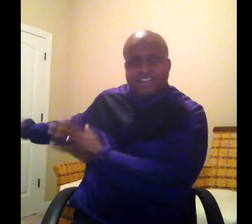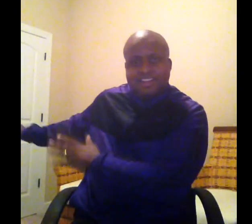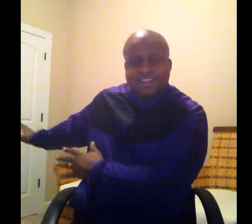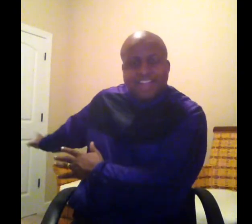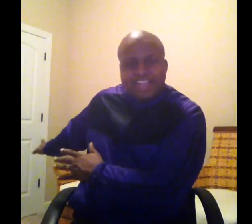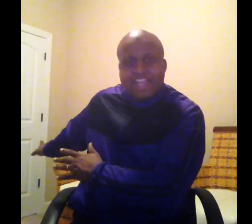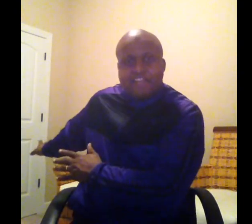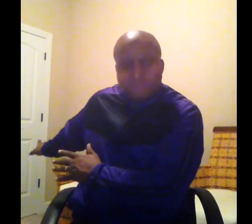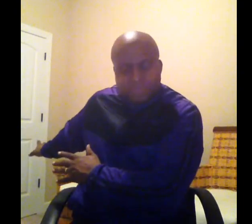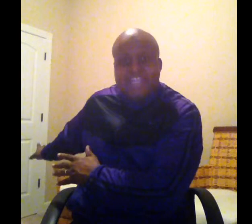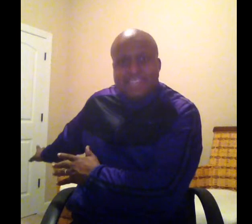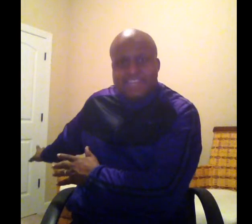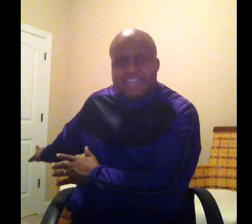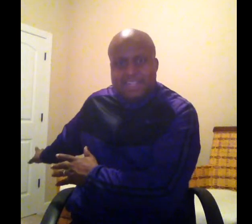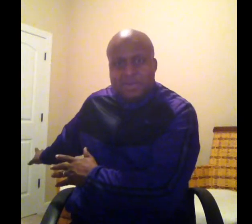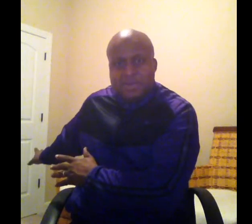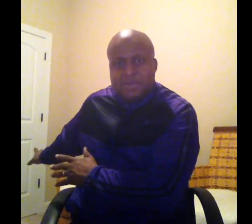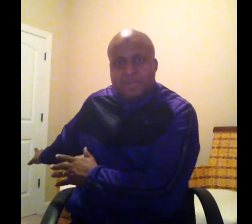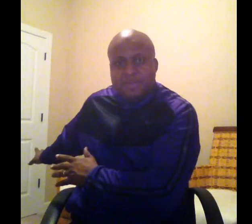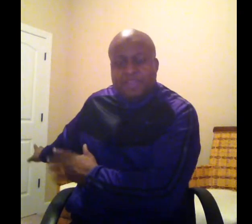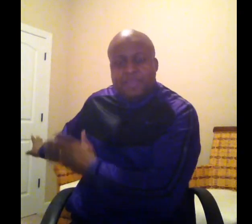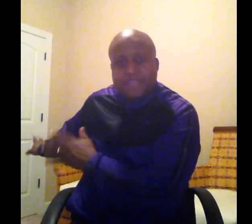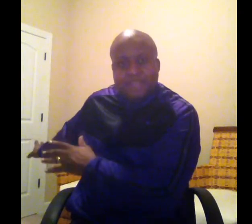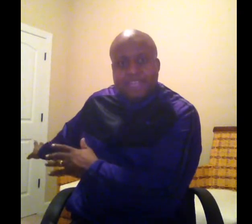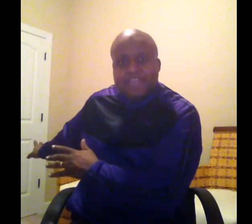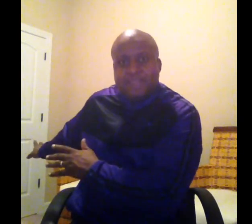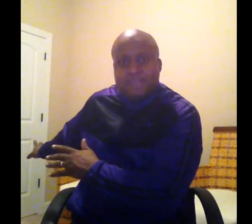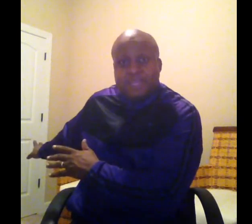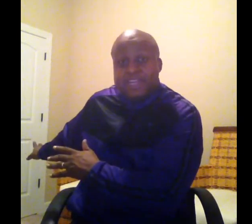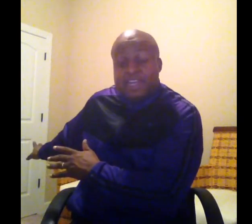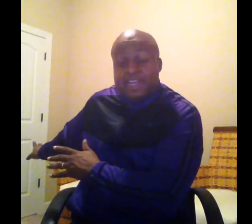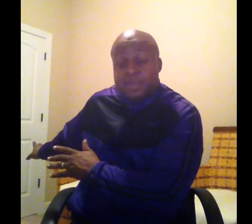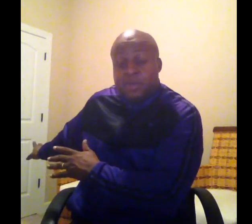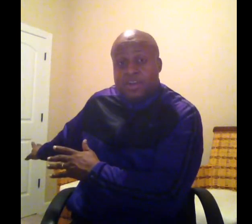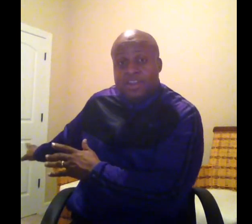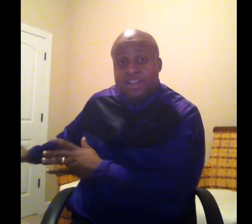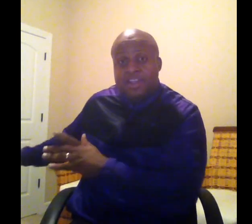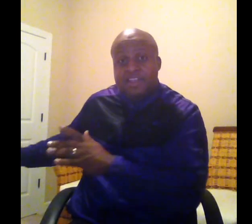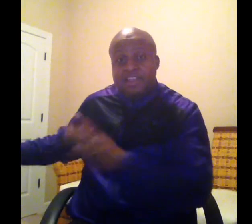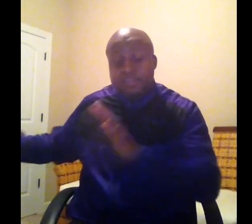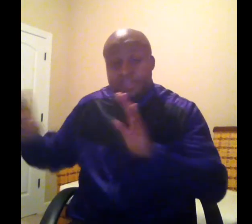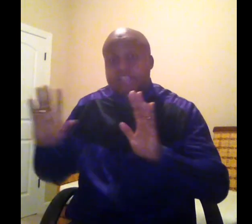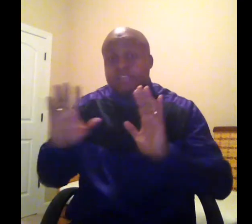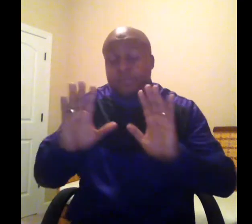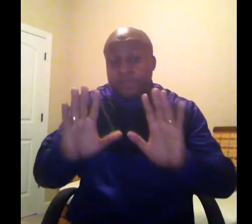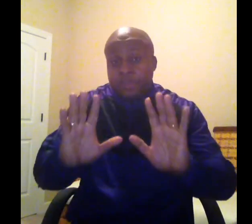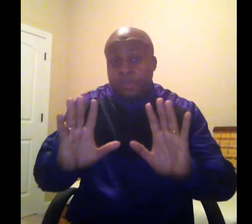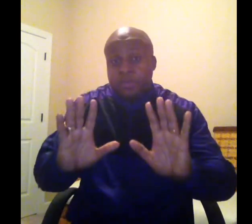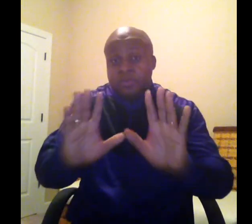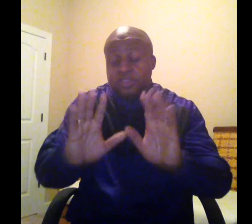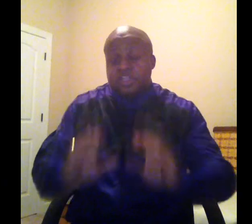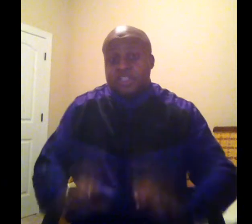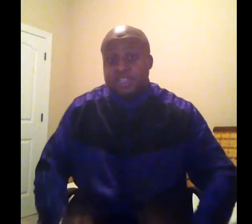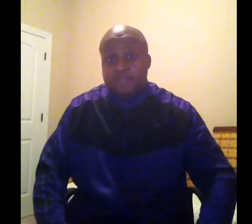God got you pinned in that corner. Sometimes he has that pin in that corner just for you to discover